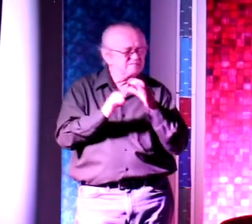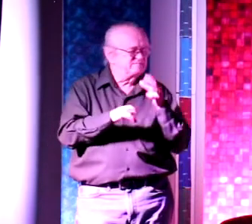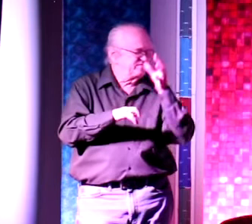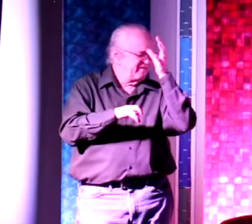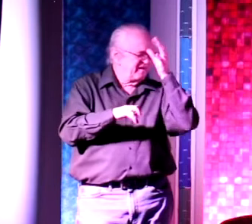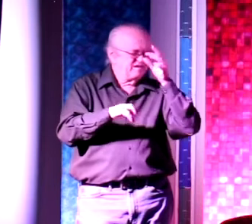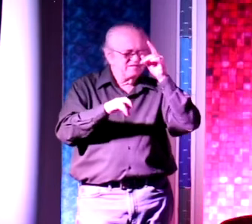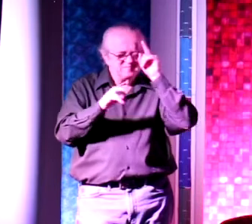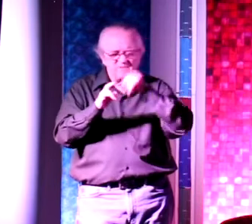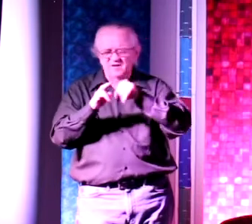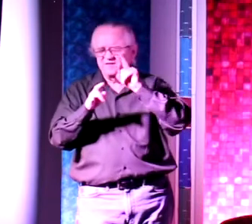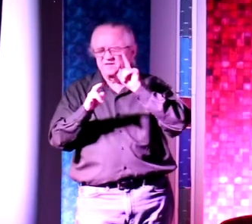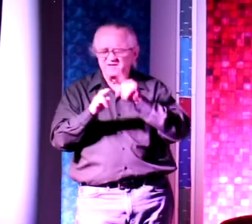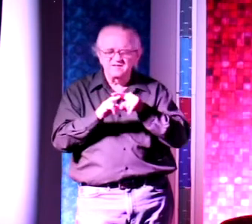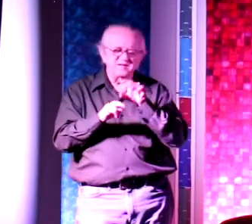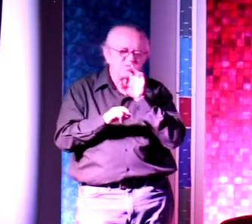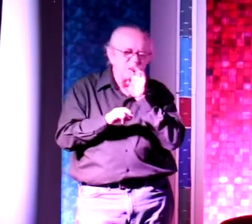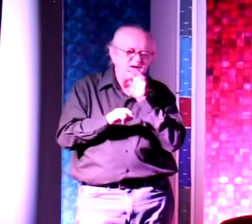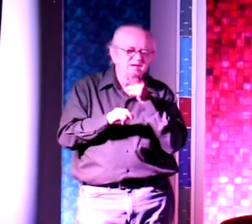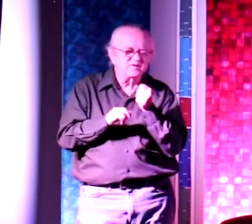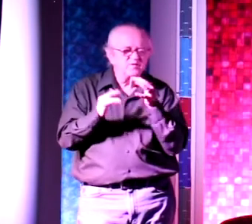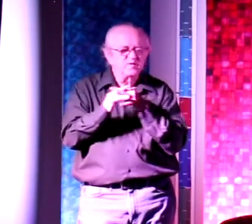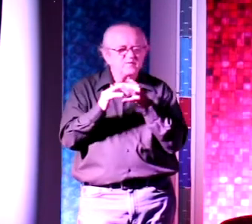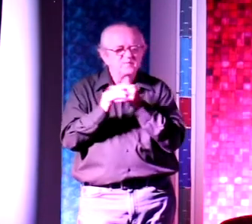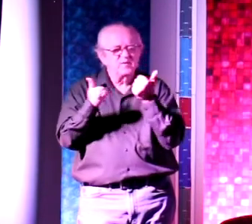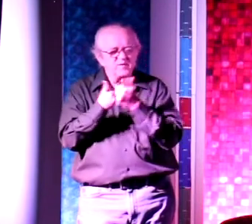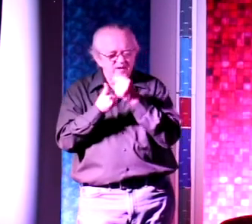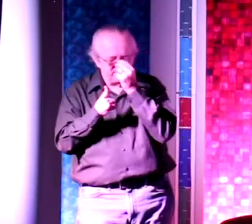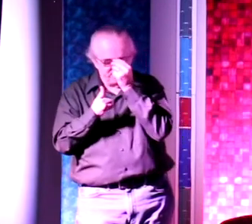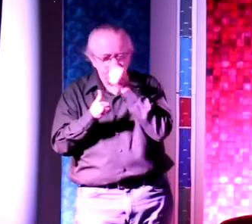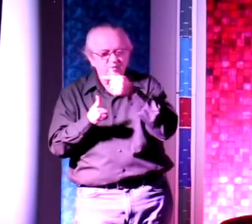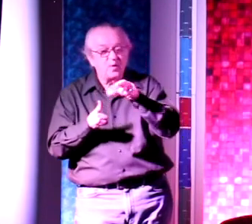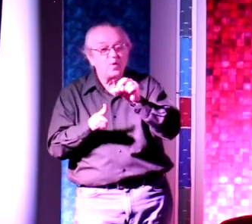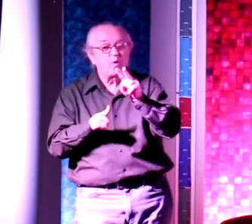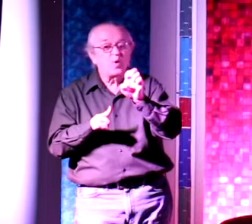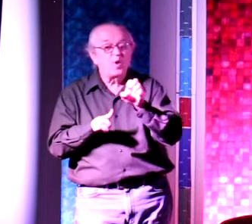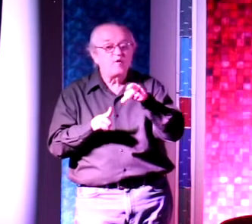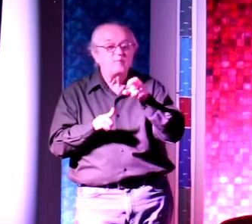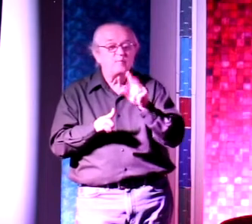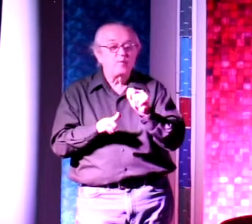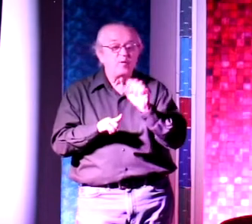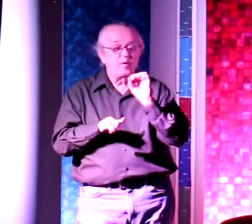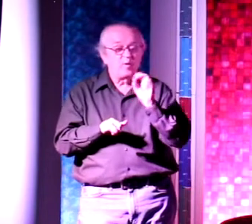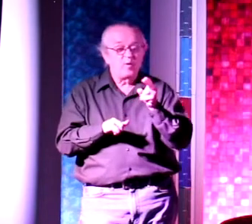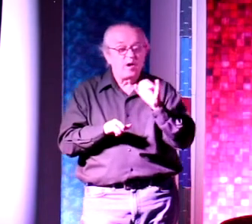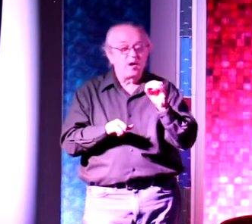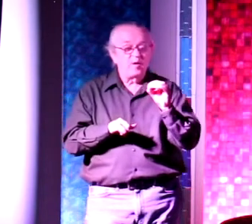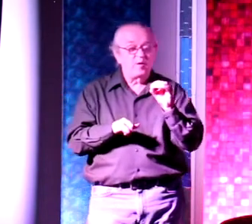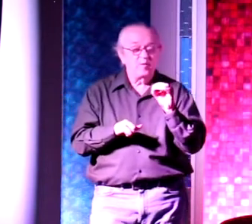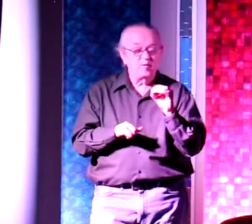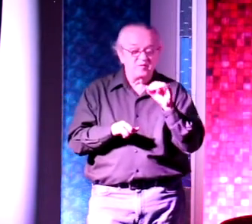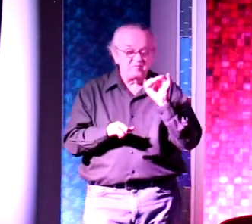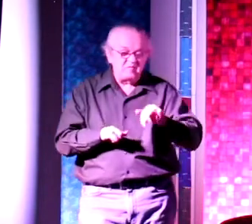and sisters watching that high school football game in Groveport, Ohio. The Groveport, Ohio football